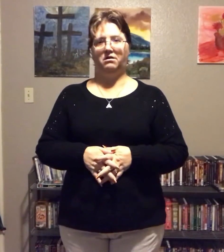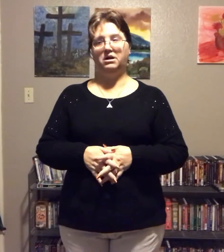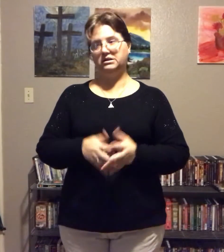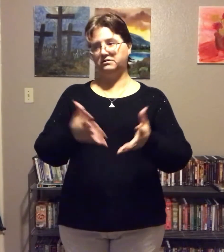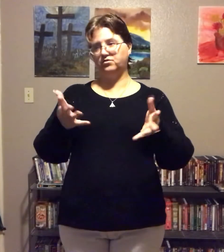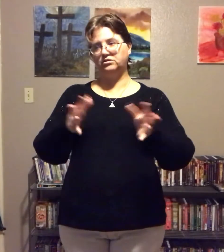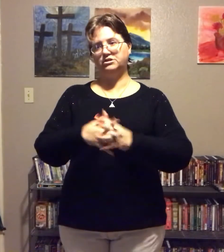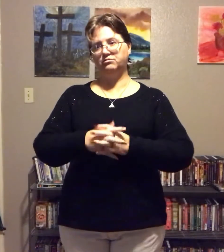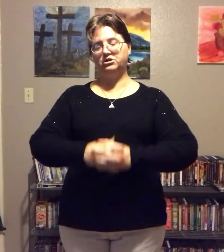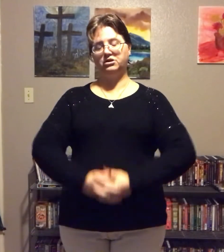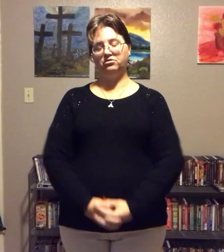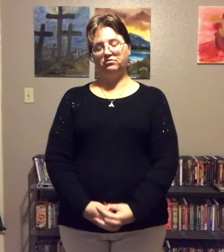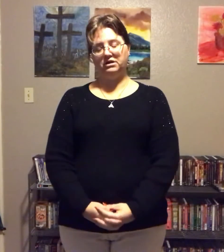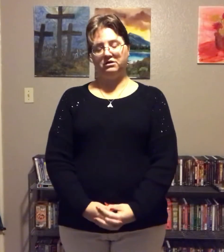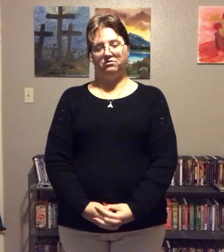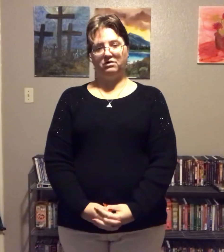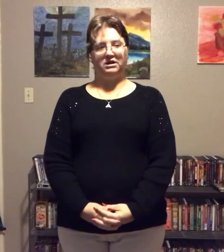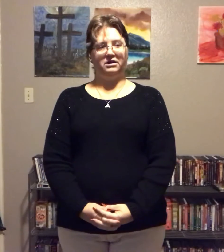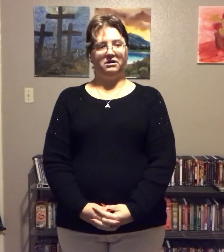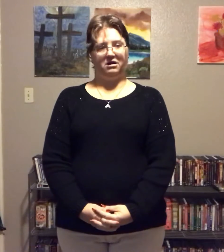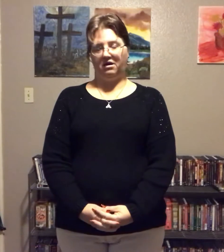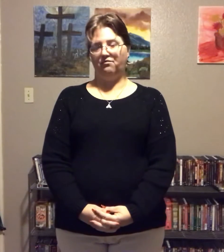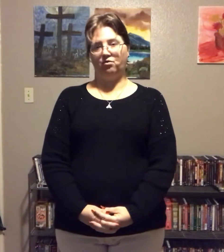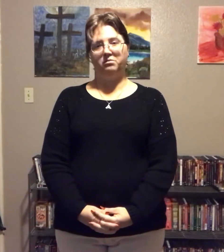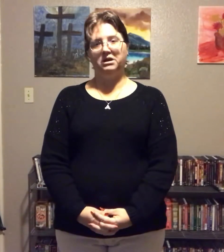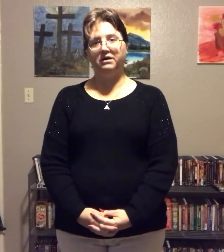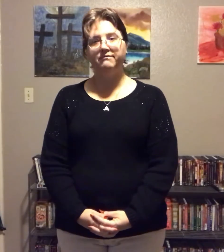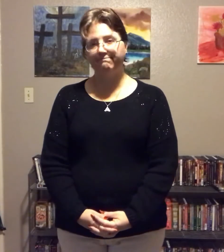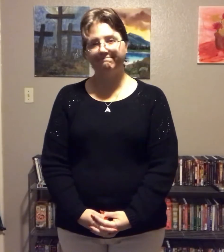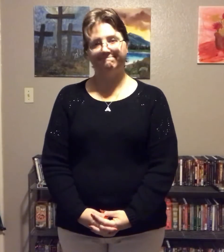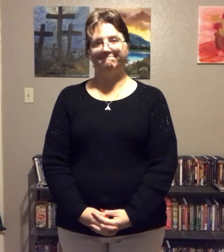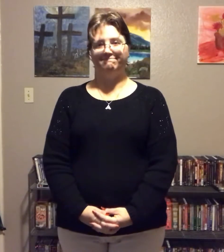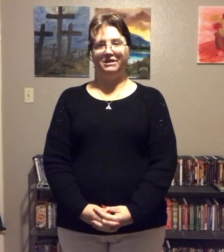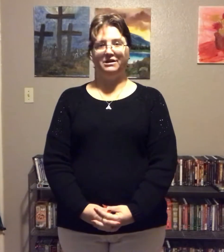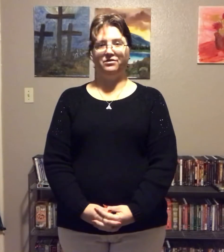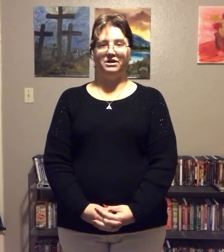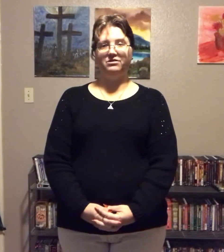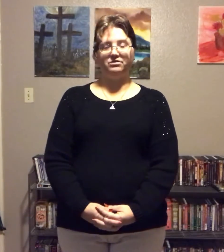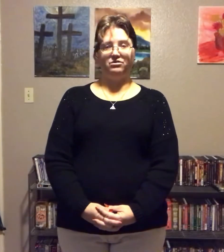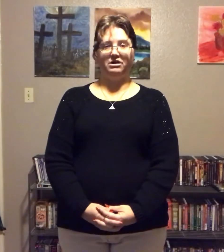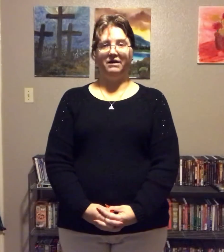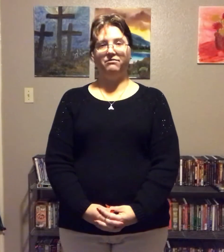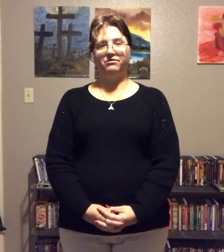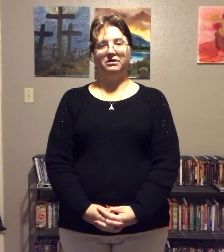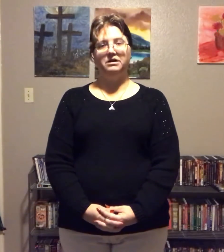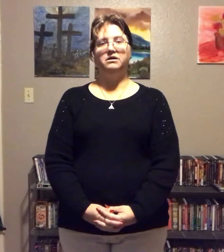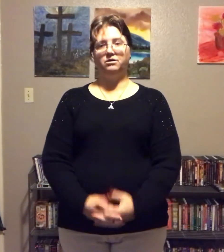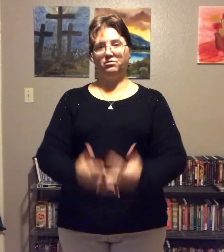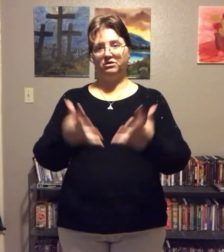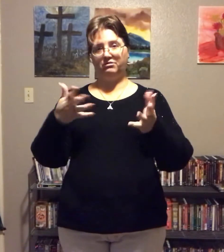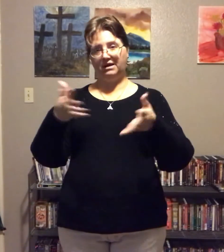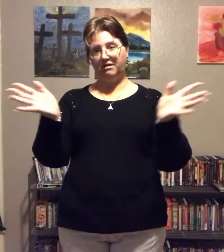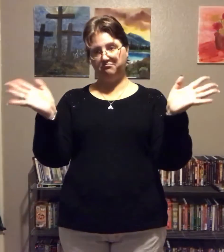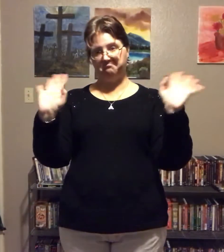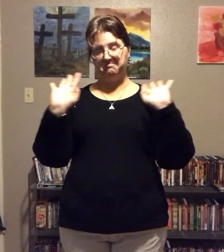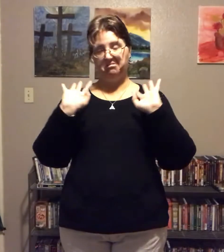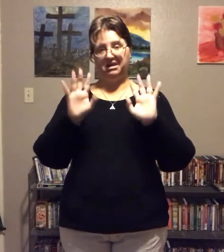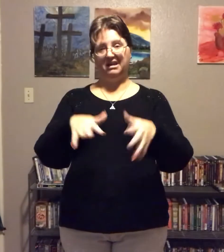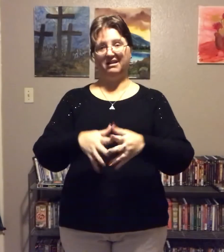Unless, of course, you want to go straight to drinking formula and nothing else in your life. You want to do that. Go on ahead.